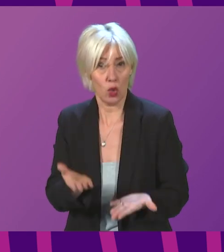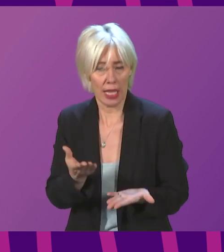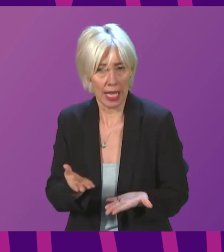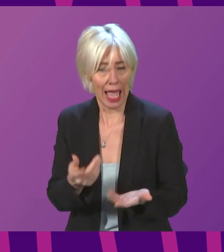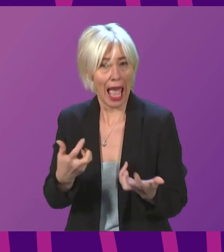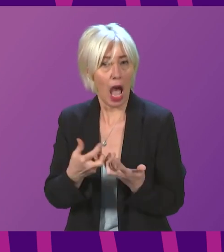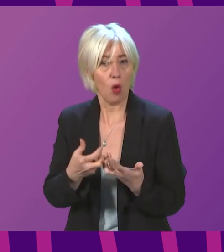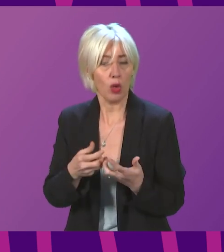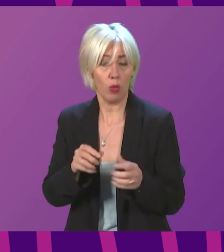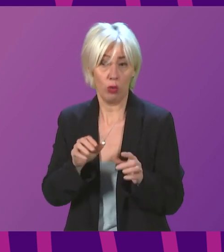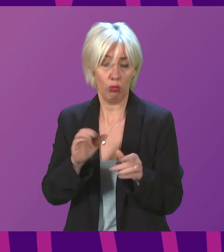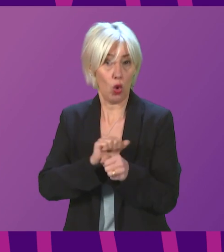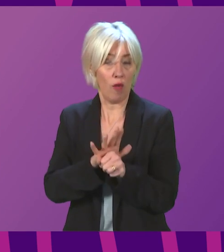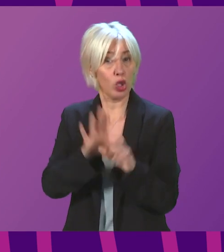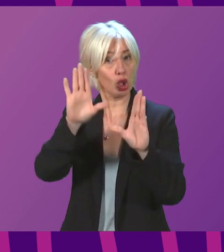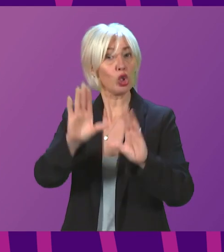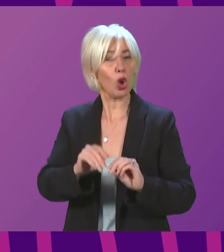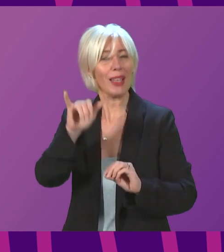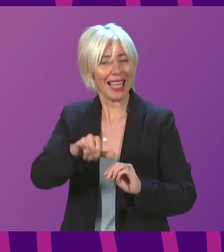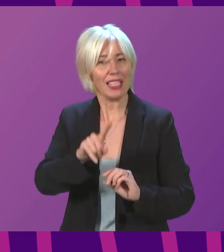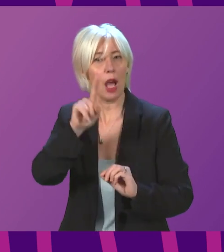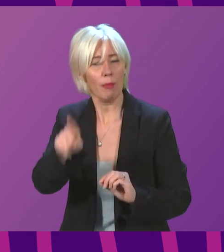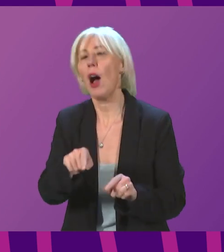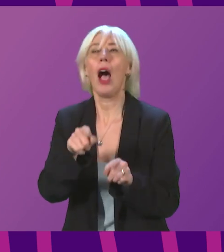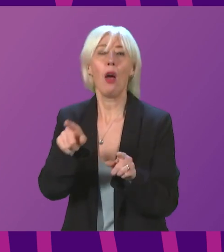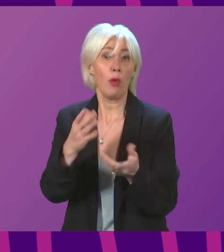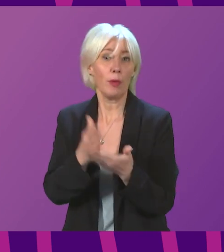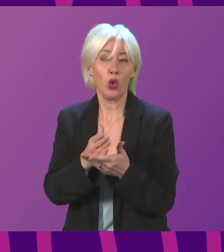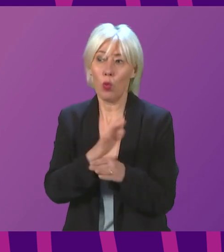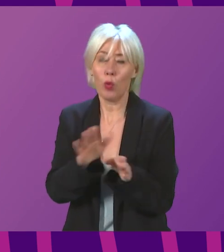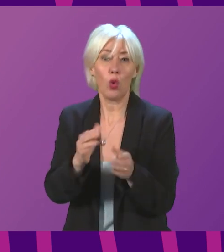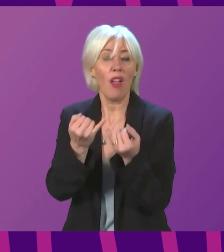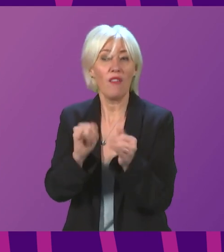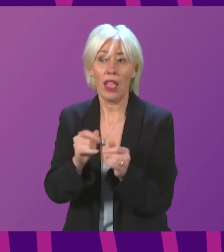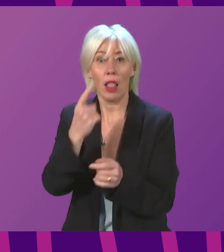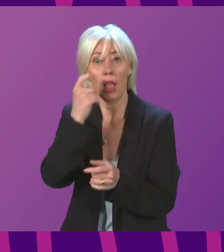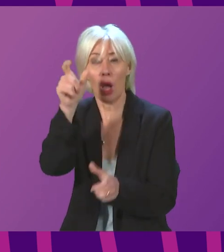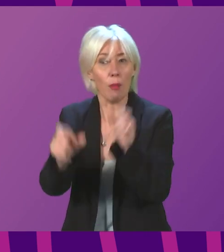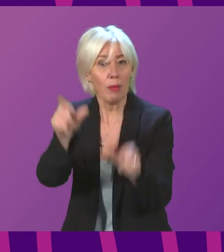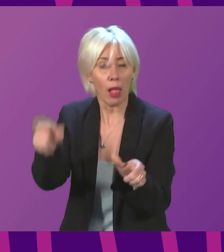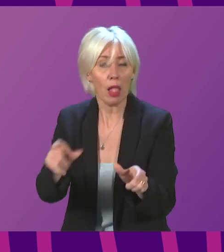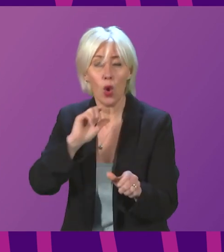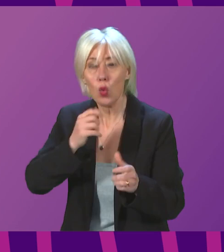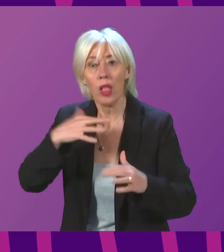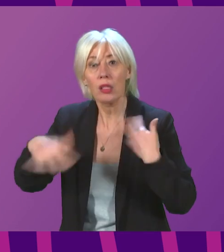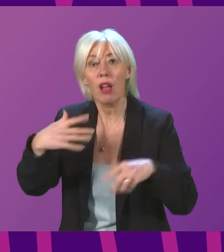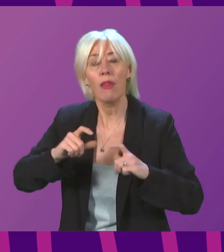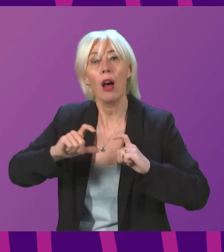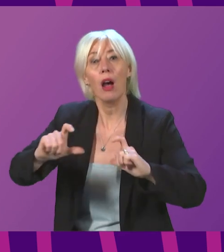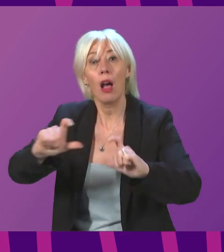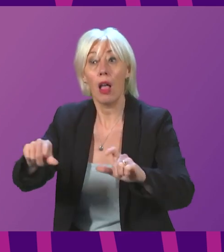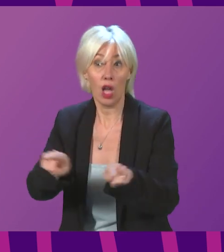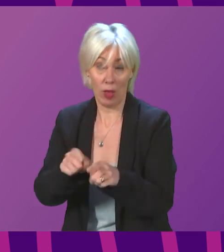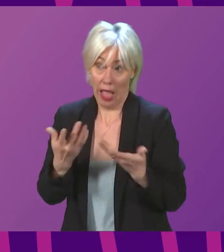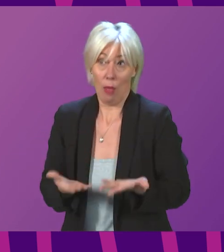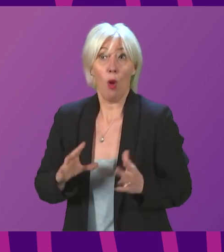curb the spread of COVID, what is being done to ensure that those measures are not failing a generation of young people who will suffer and who are already